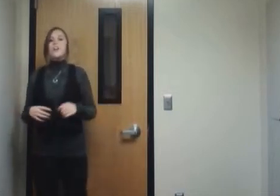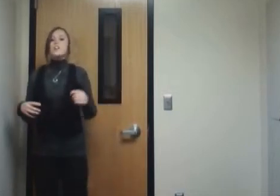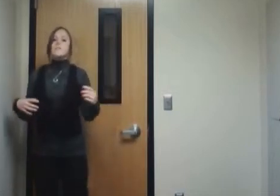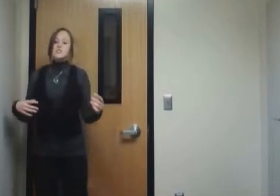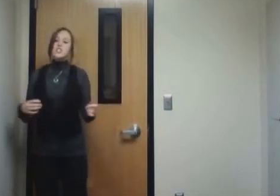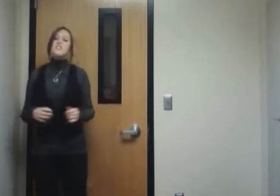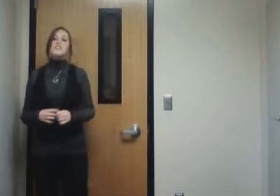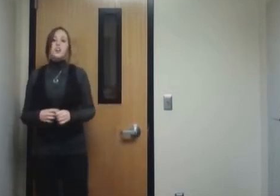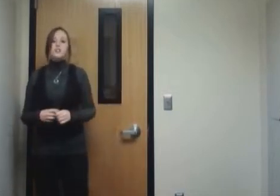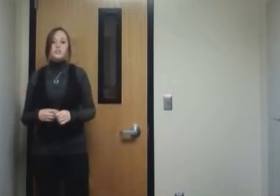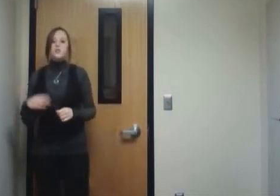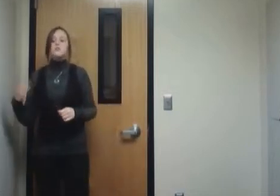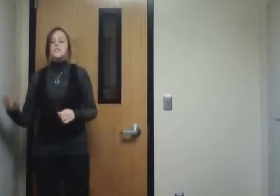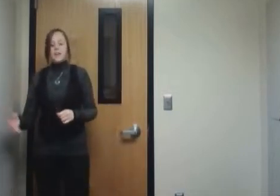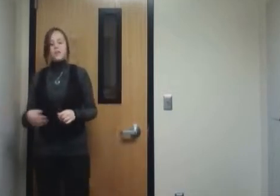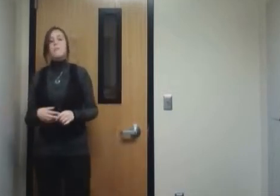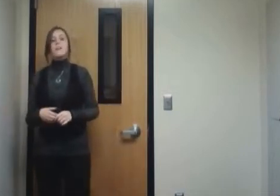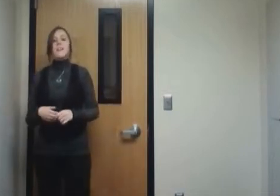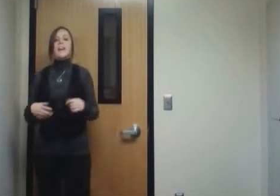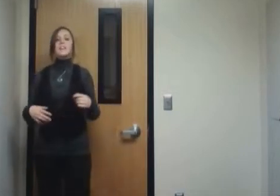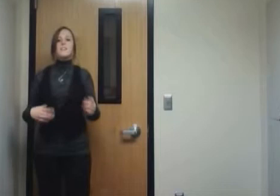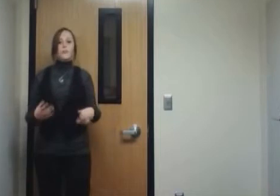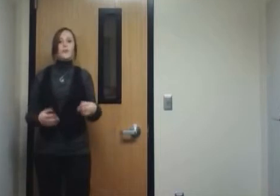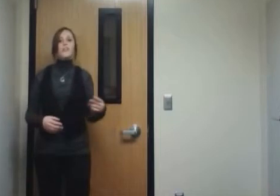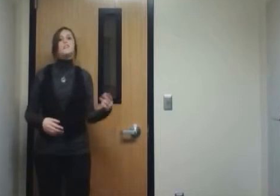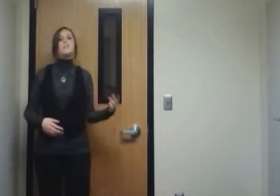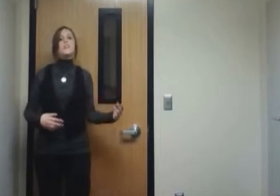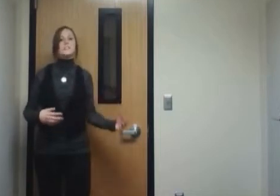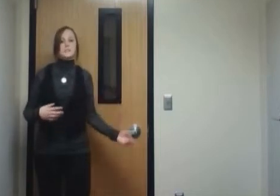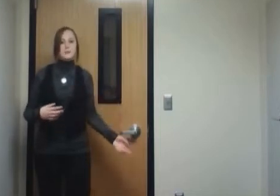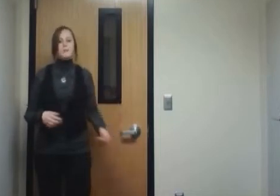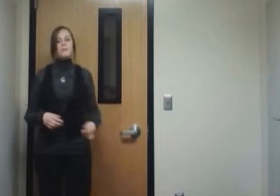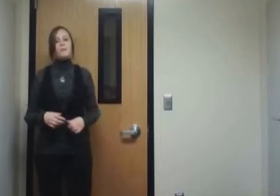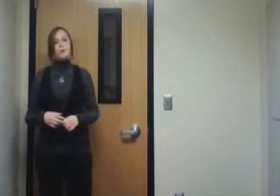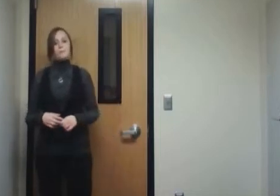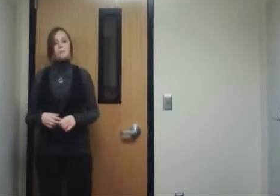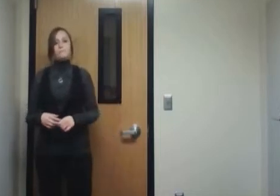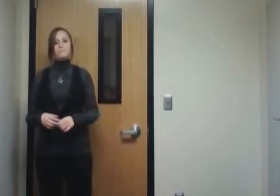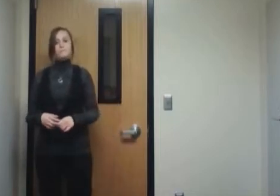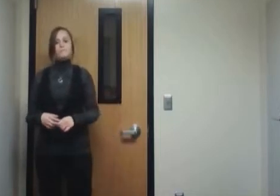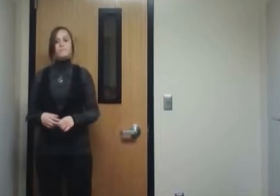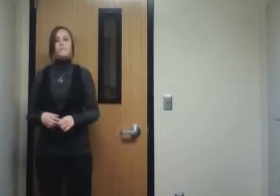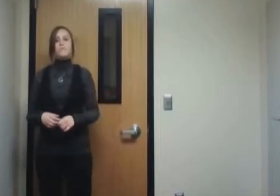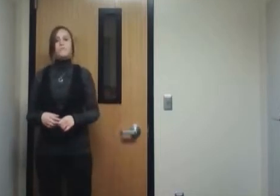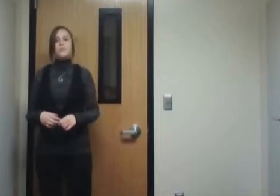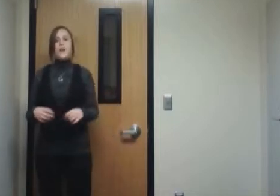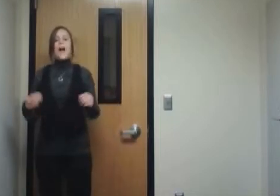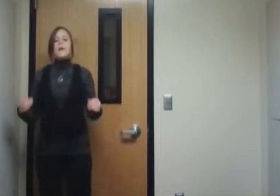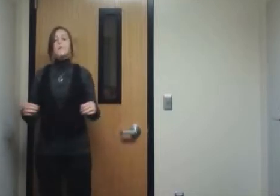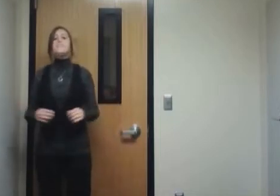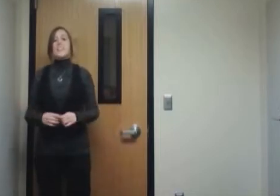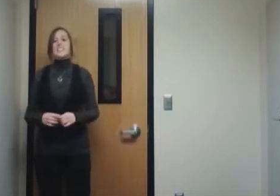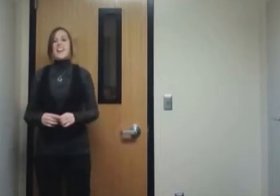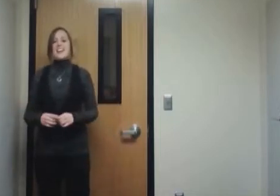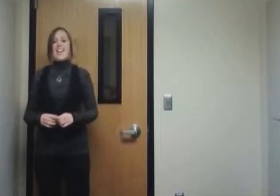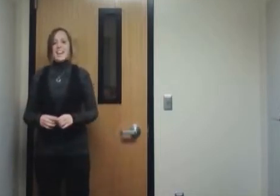the machine that charges you to take your money and convert it into a spendable form. I will say that again.